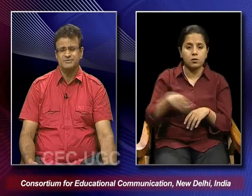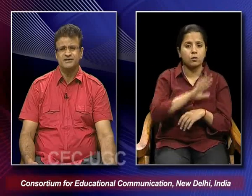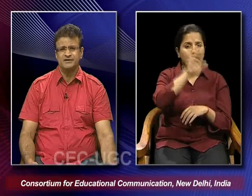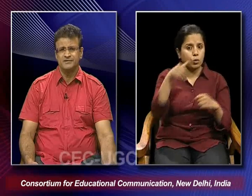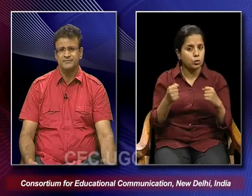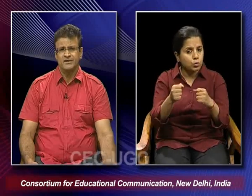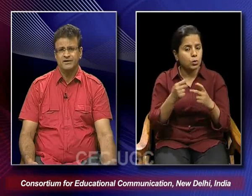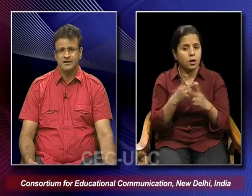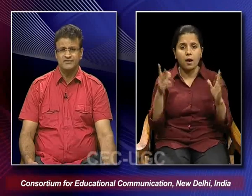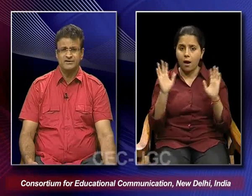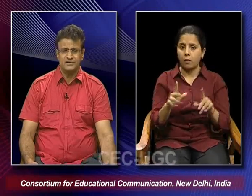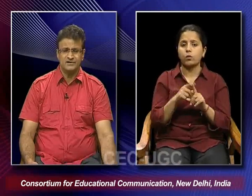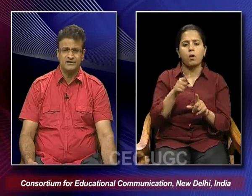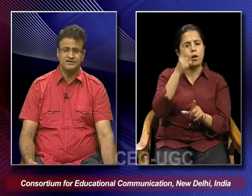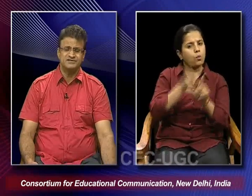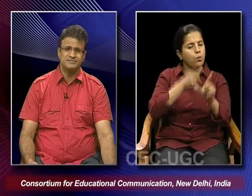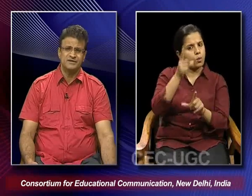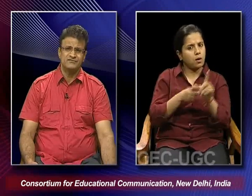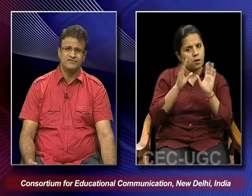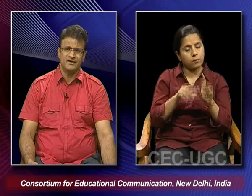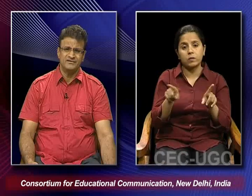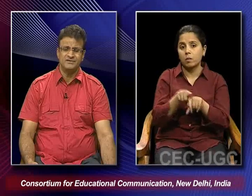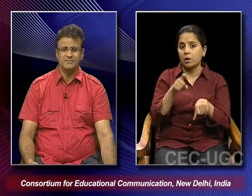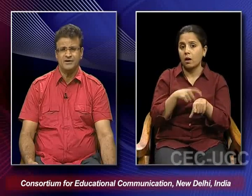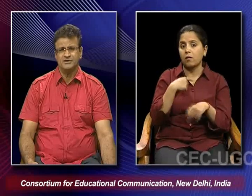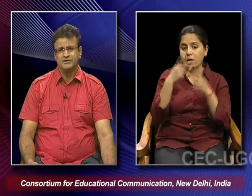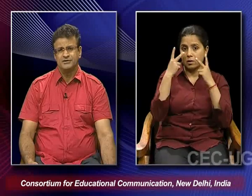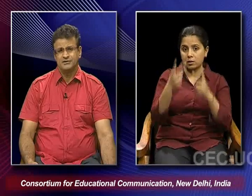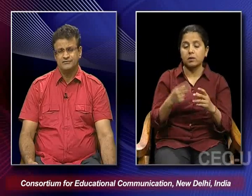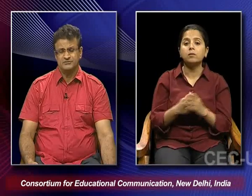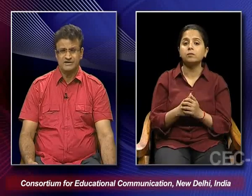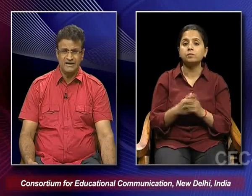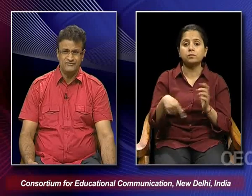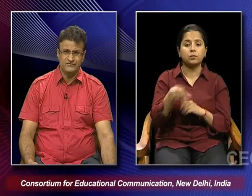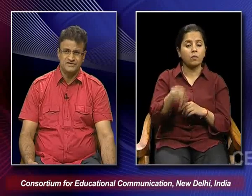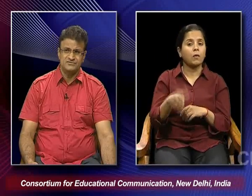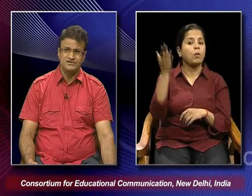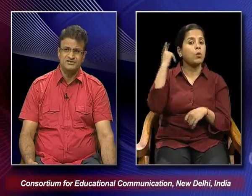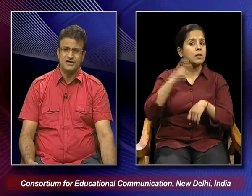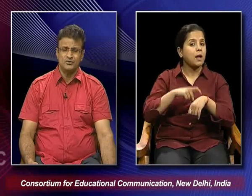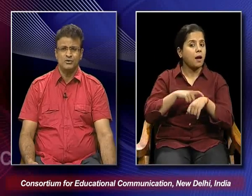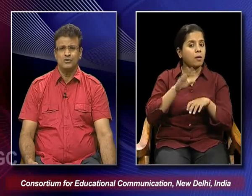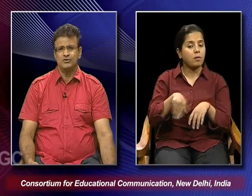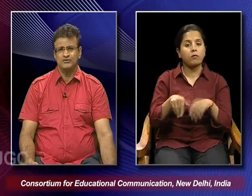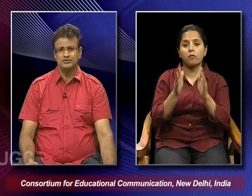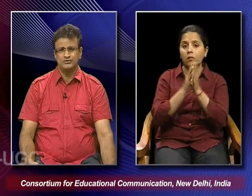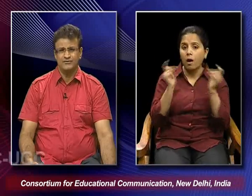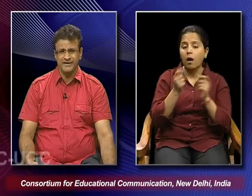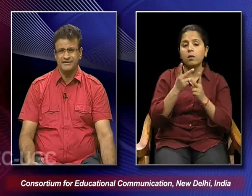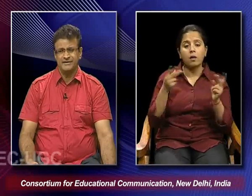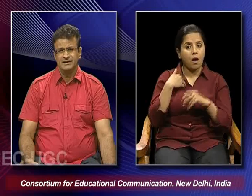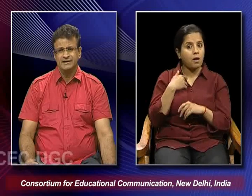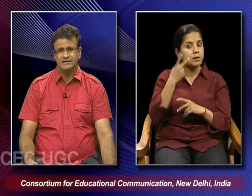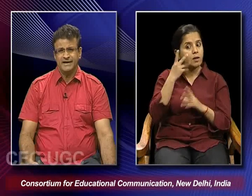And this is being done every year. And at the same time, we find that apart from the time when festivals are going on, we also